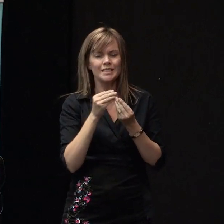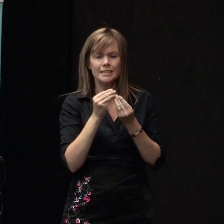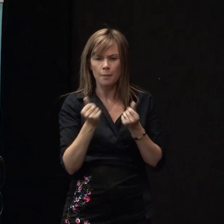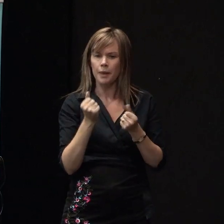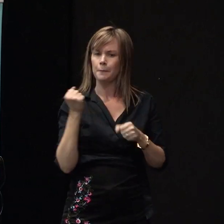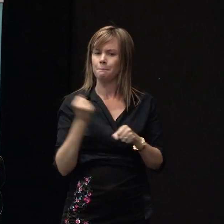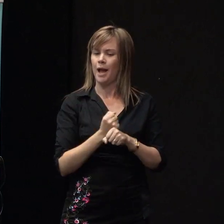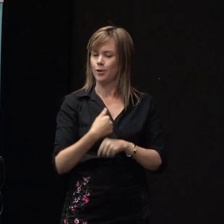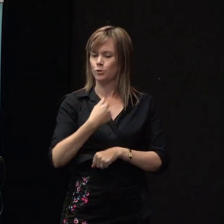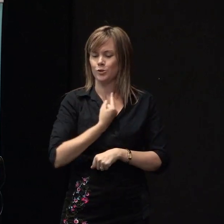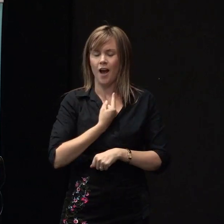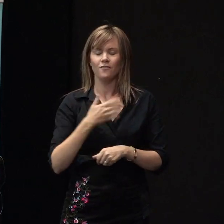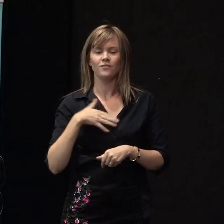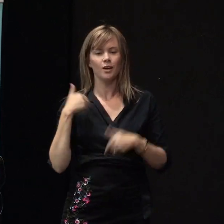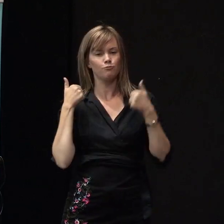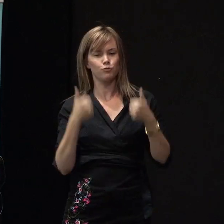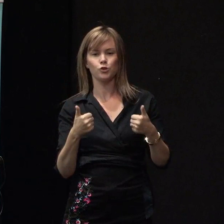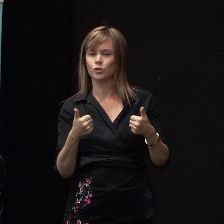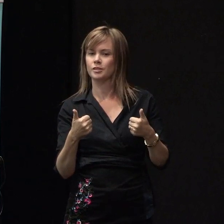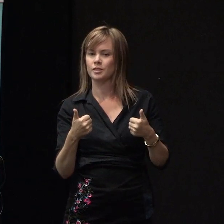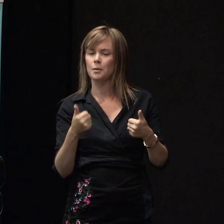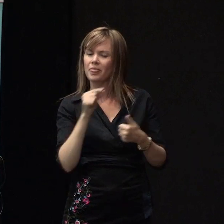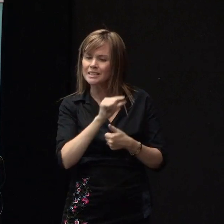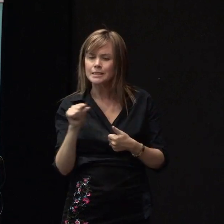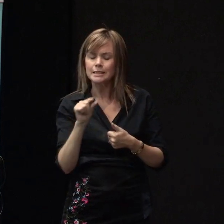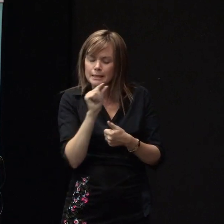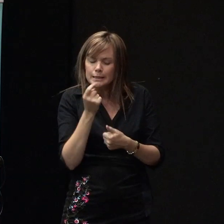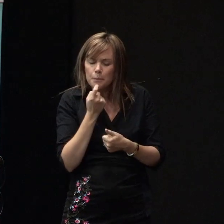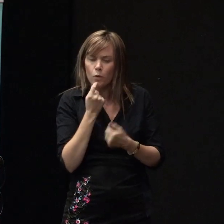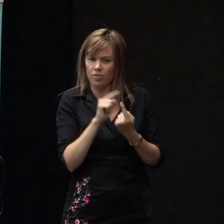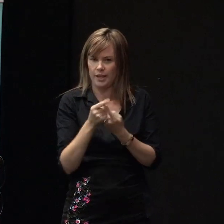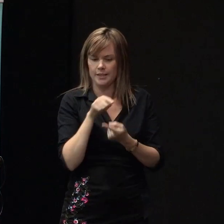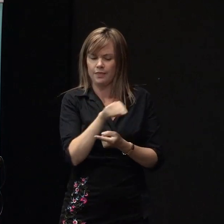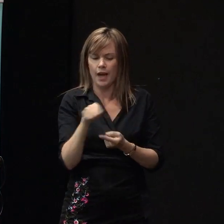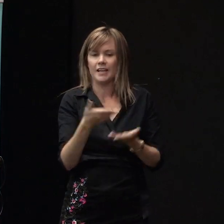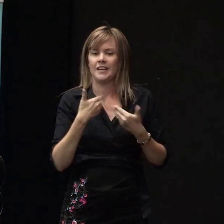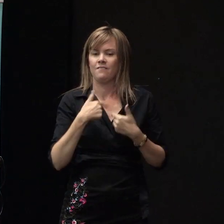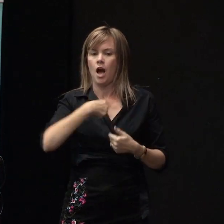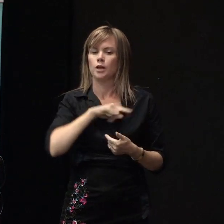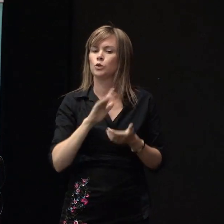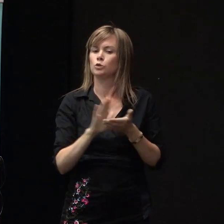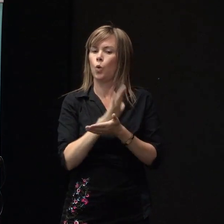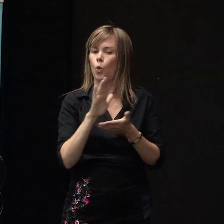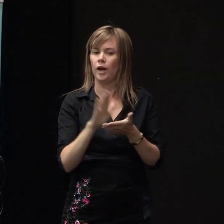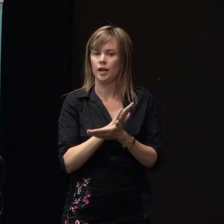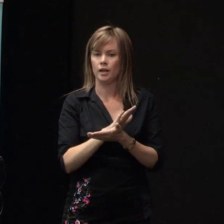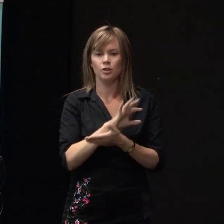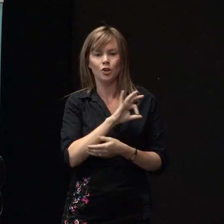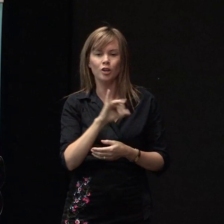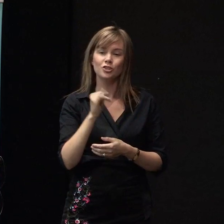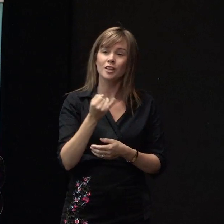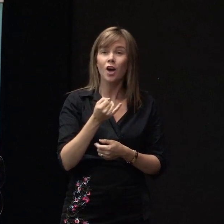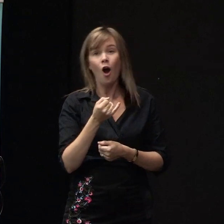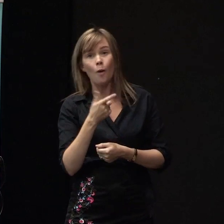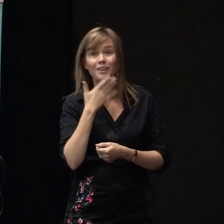you feel alright because it is the simple things that will give us joy and that's not just an add on a nice to